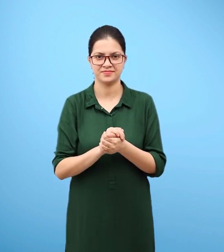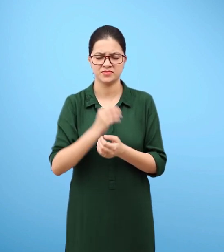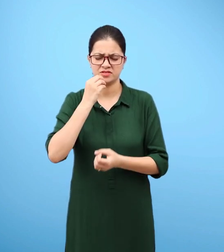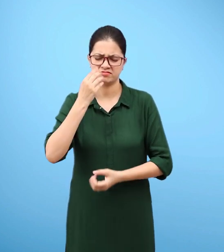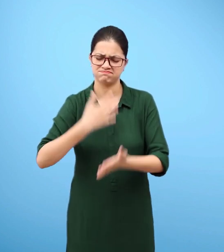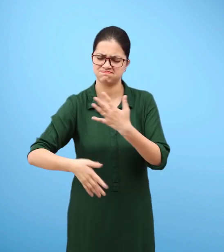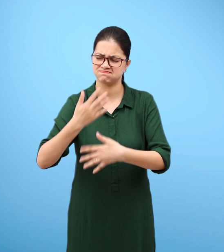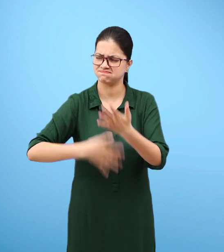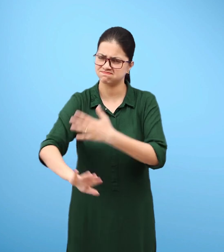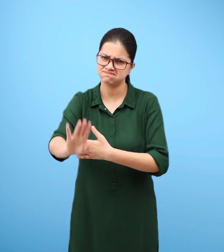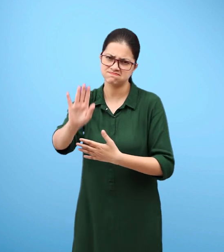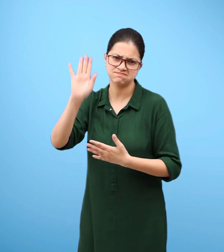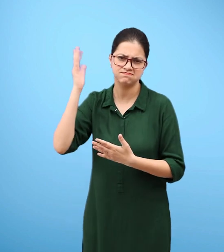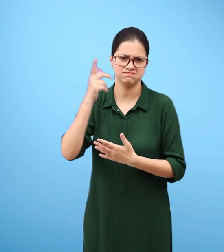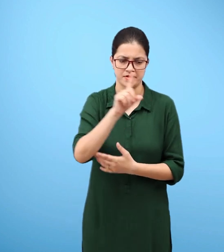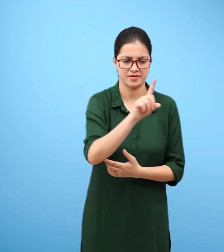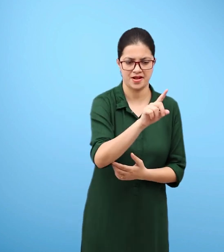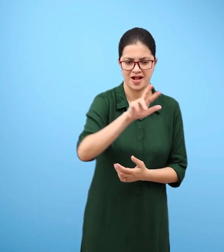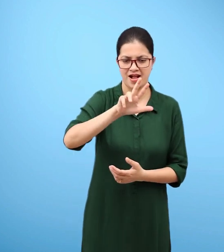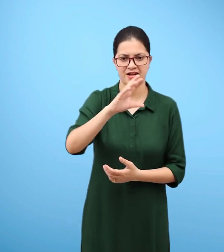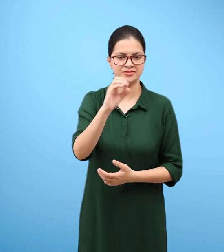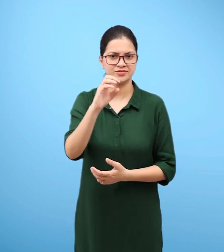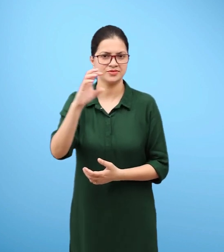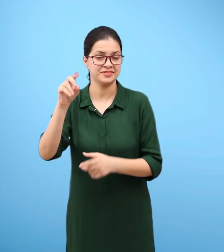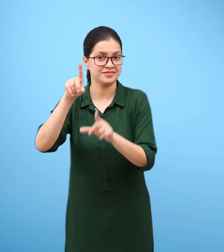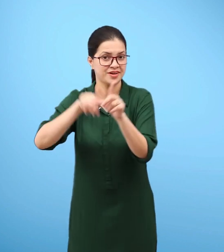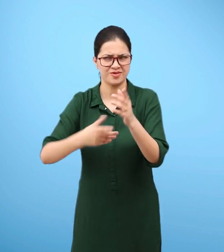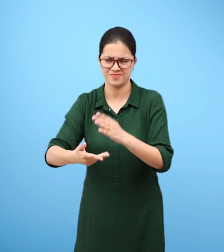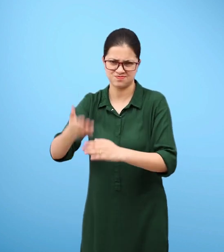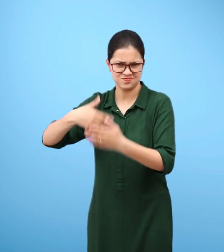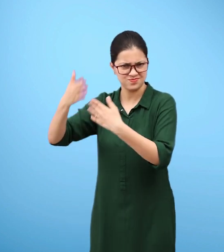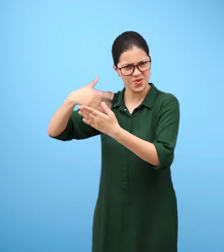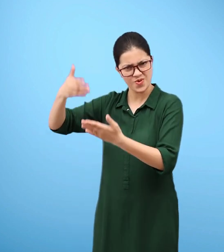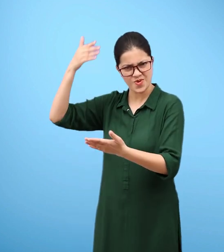Until the 18th century, people thought that air was just one substance.